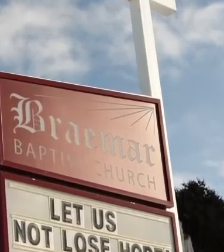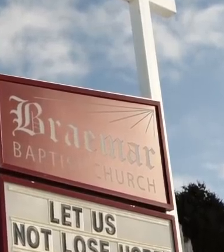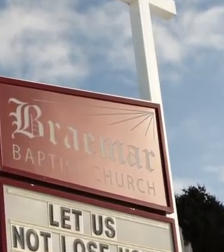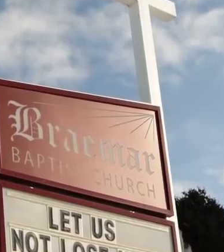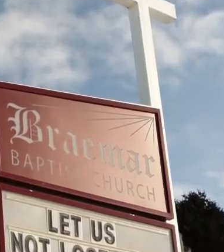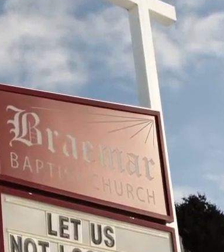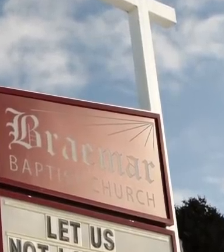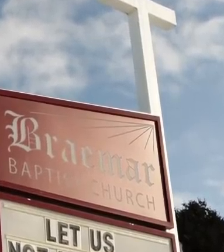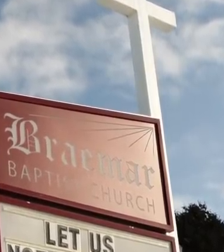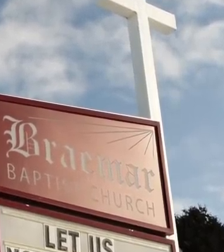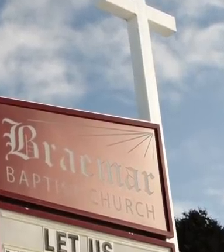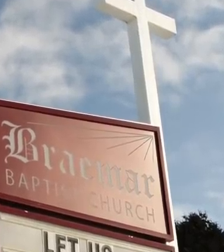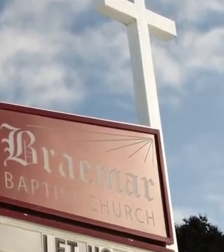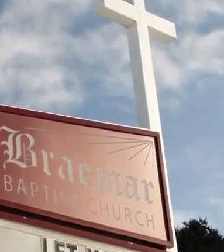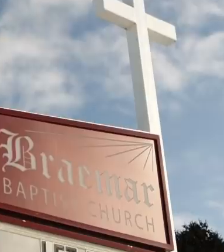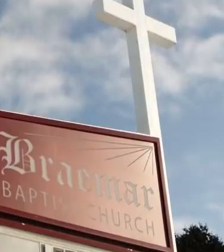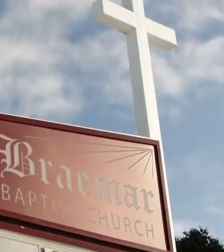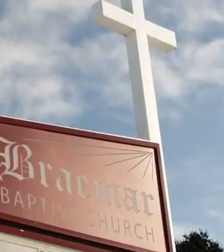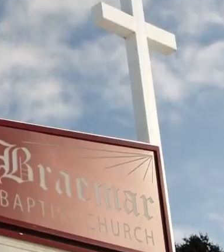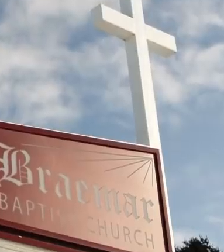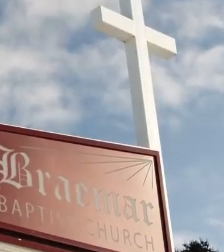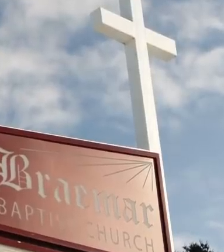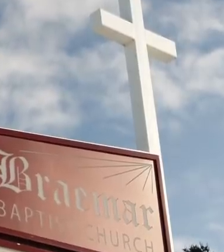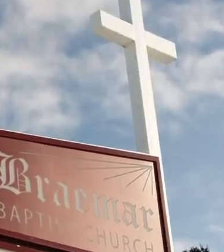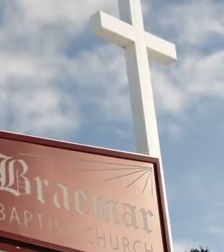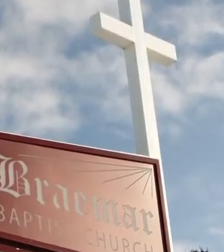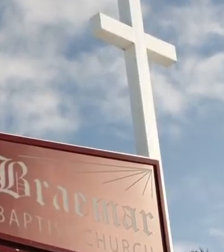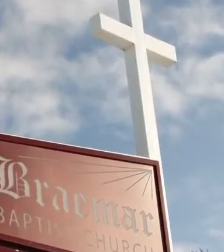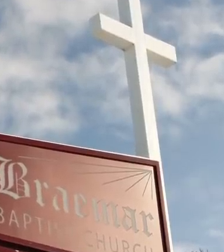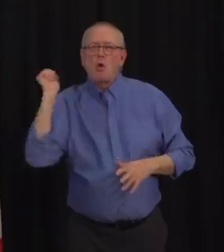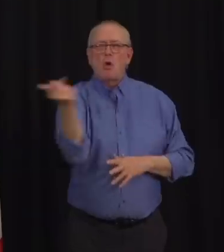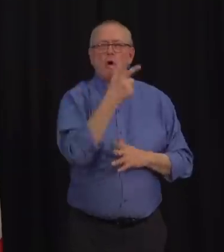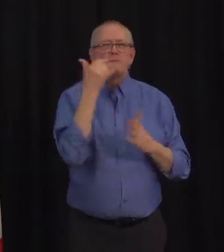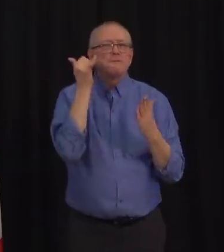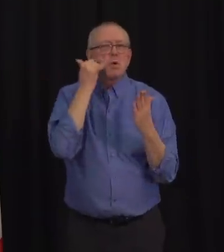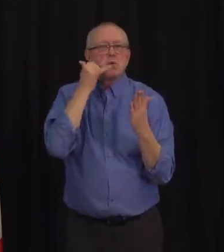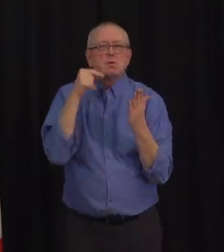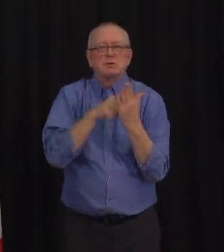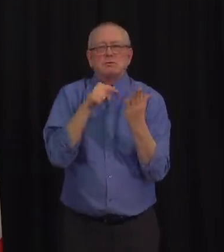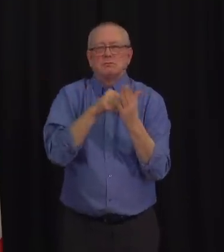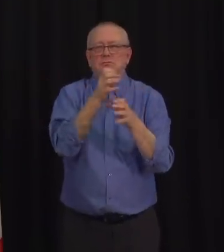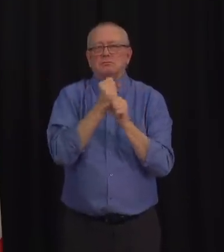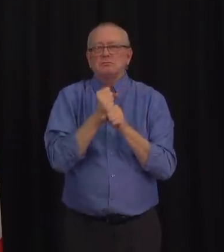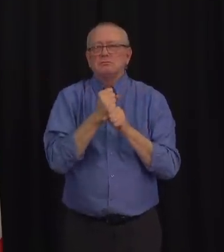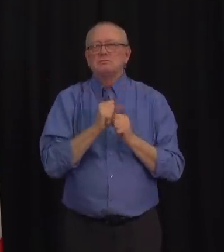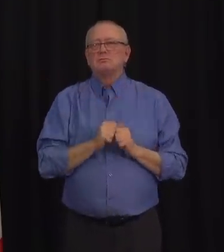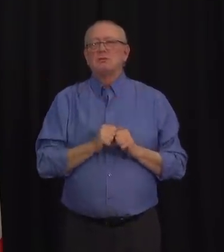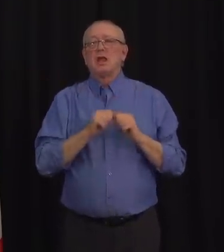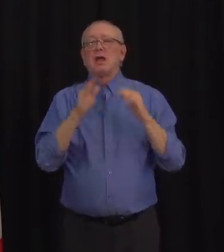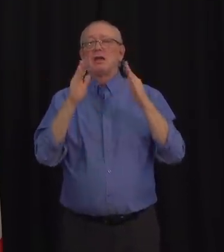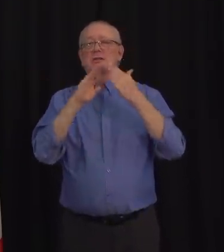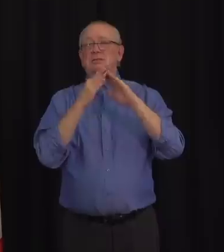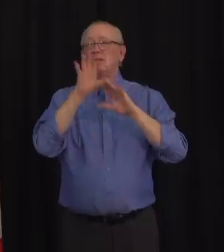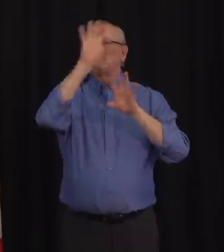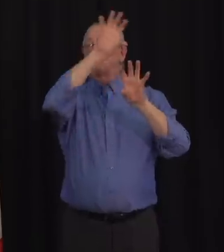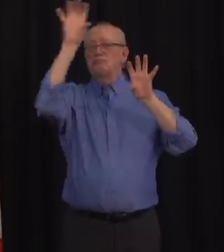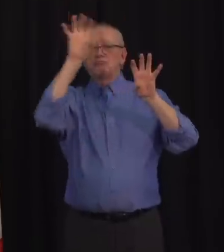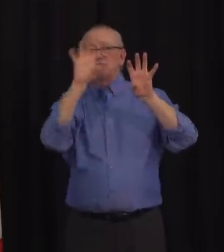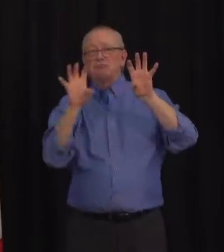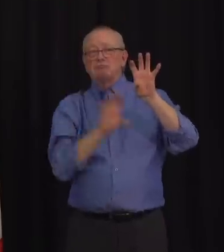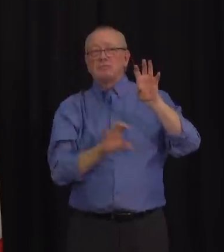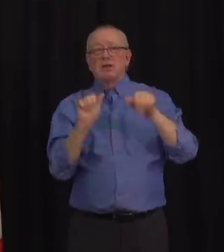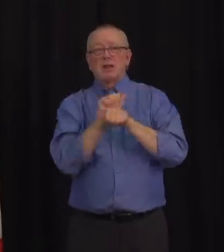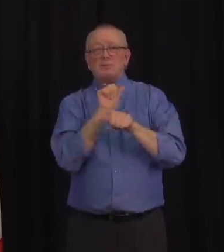of worship, in all regions under enhanced status, so in areas of the province where the community has